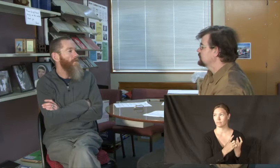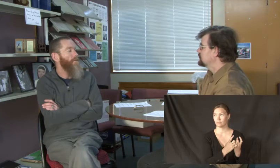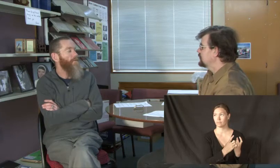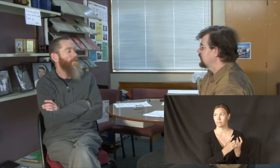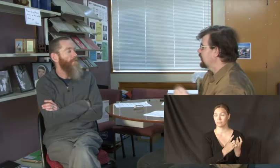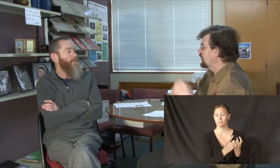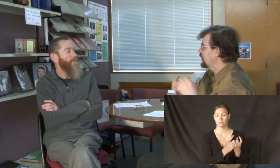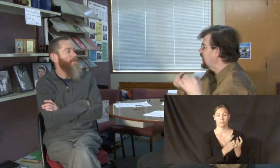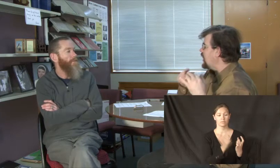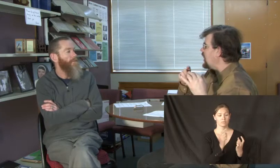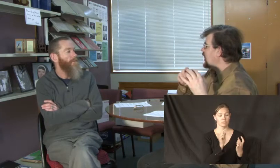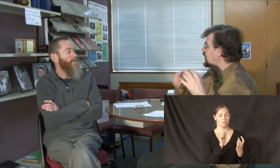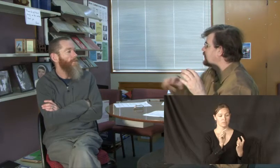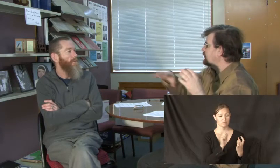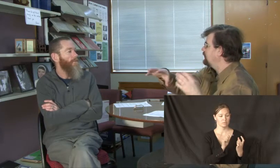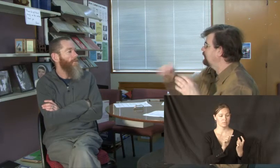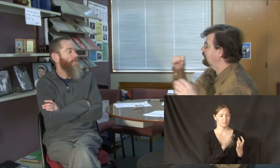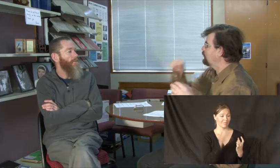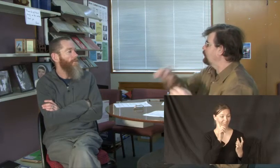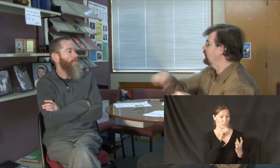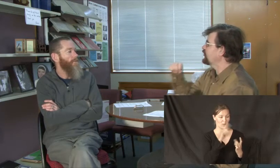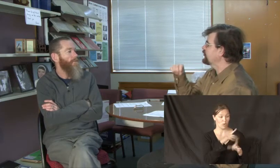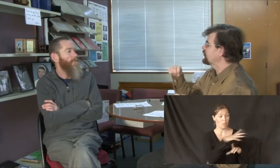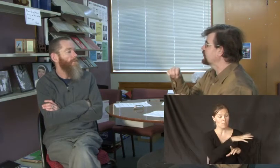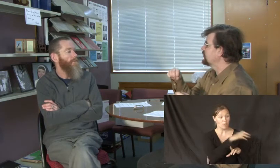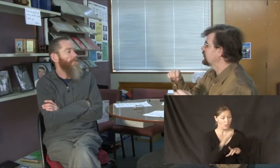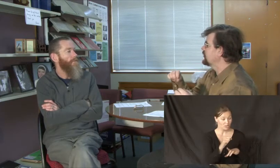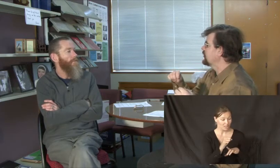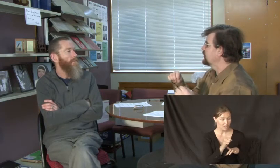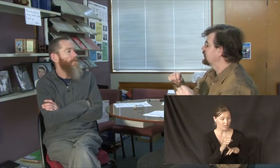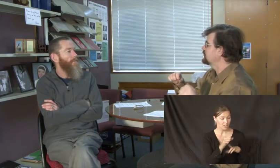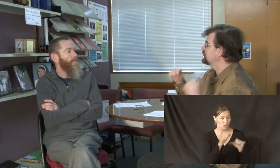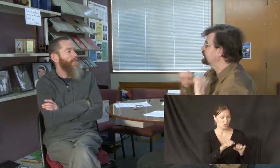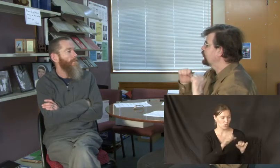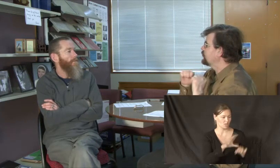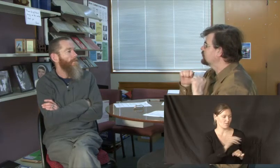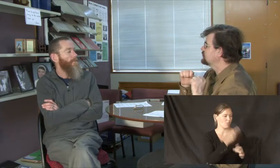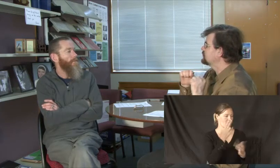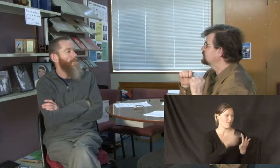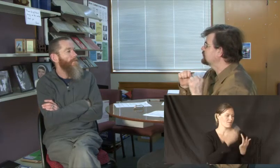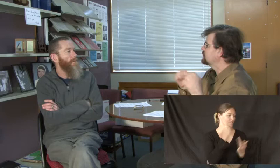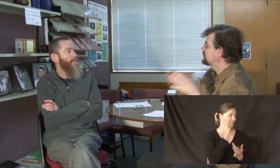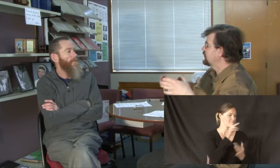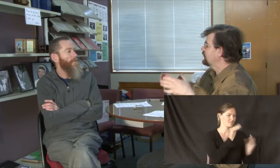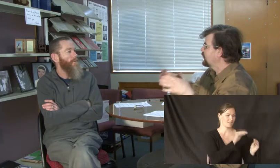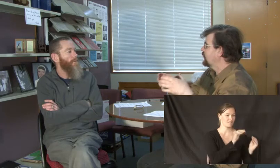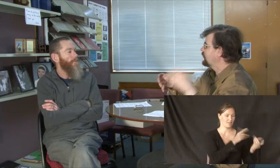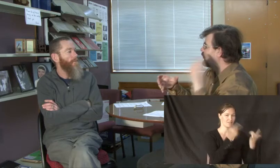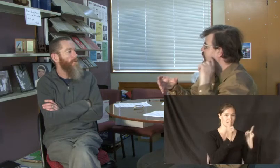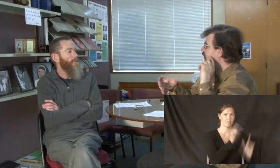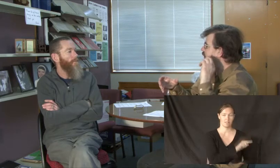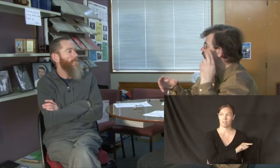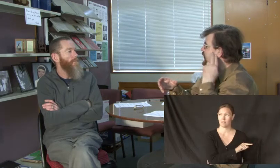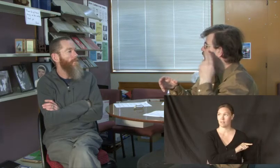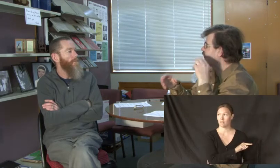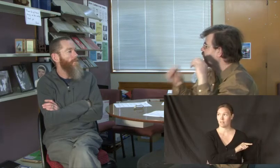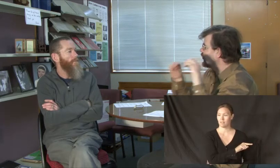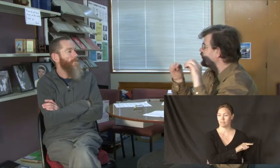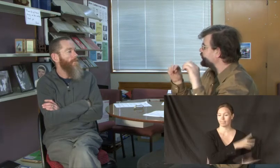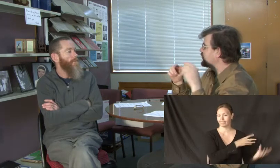And pushing students from a deaf teacher